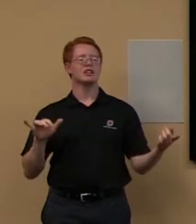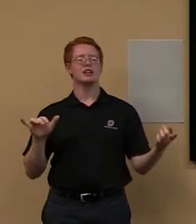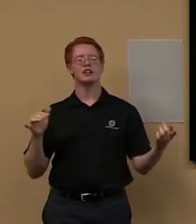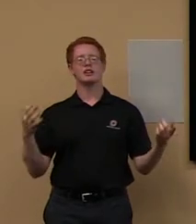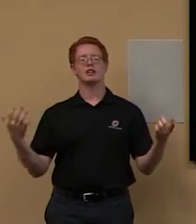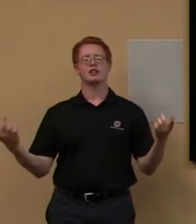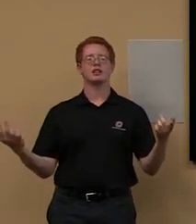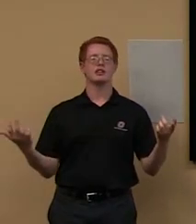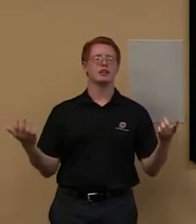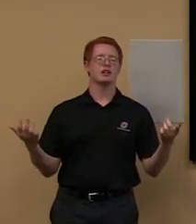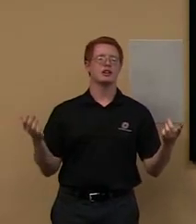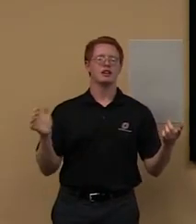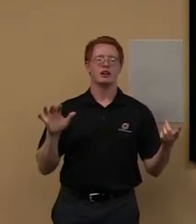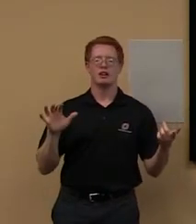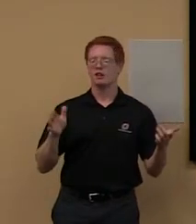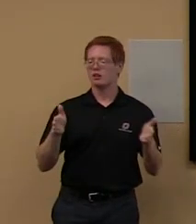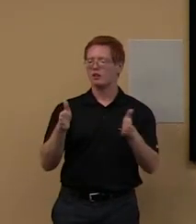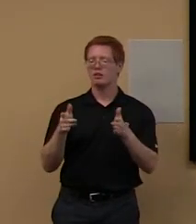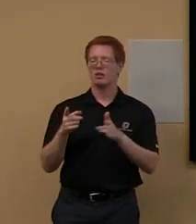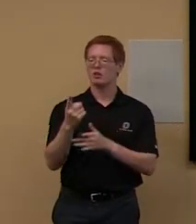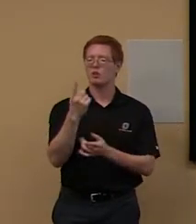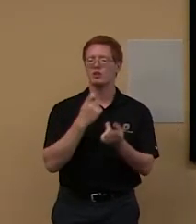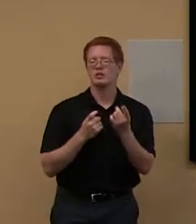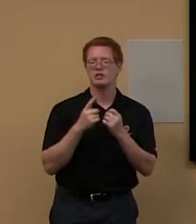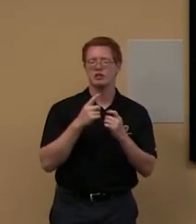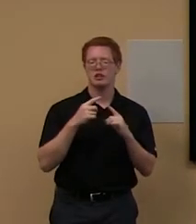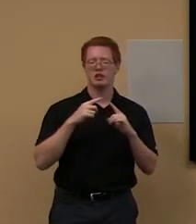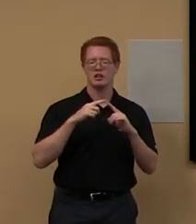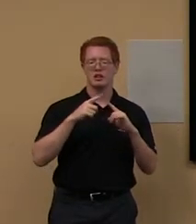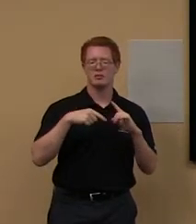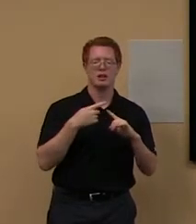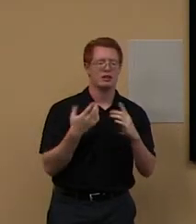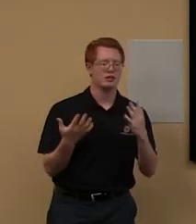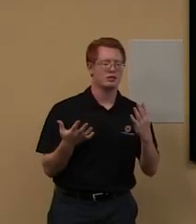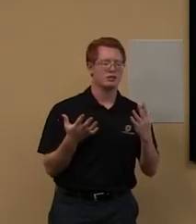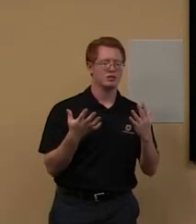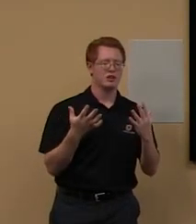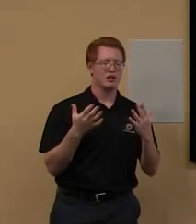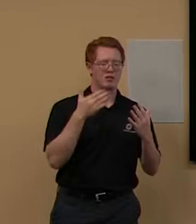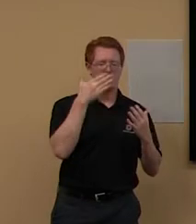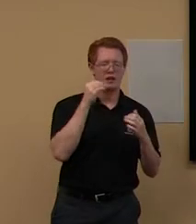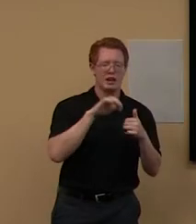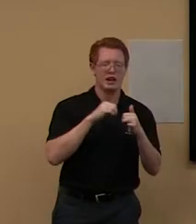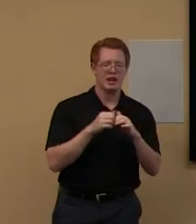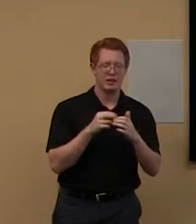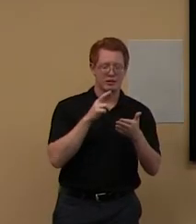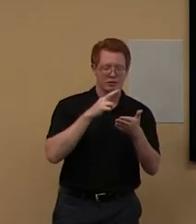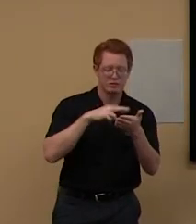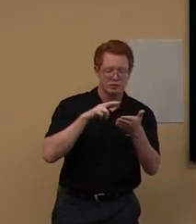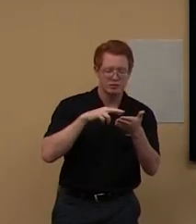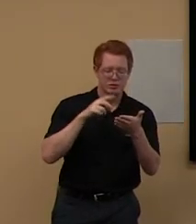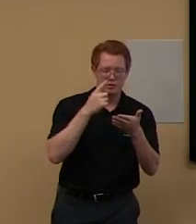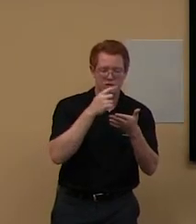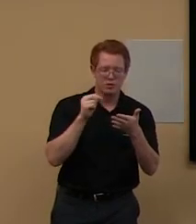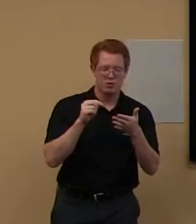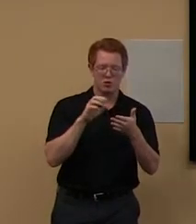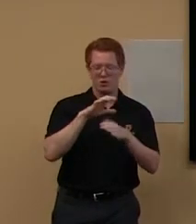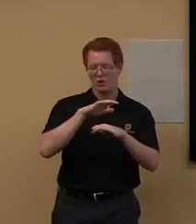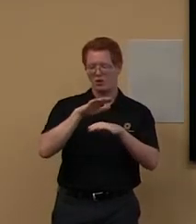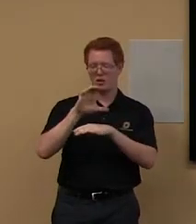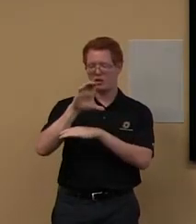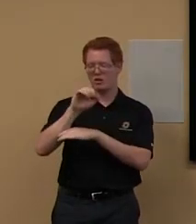how to get a book off the shelf. I, I forgot how to, how to look up a call number. Like, don't be afraid to ask us, right? We,